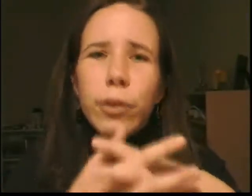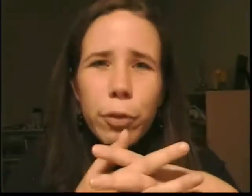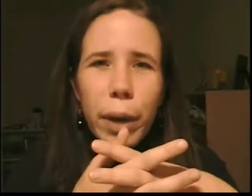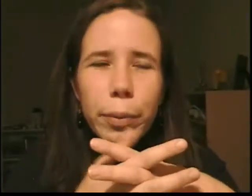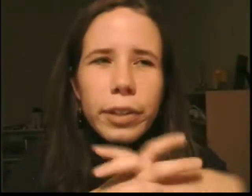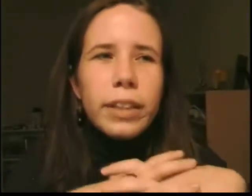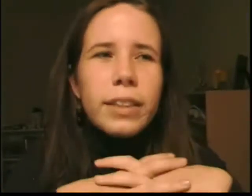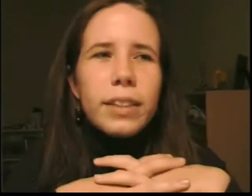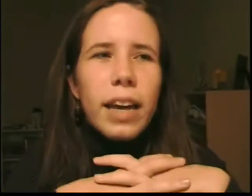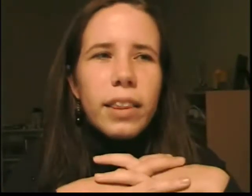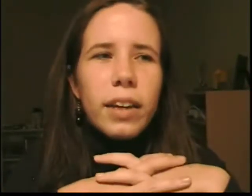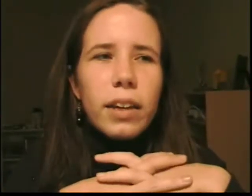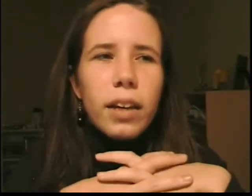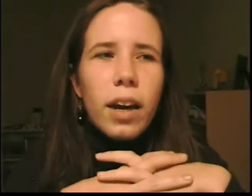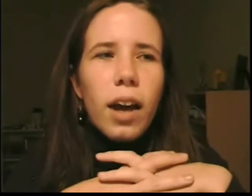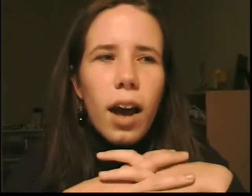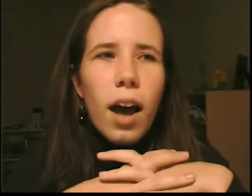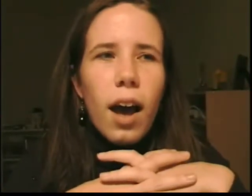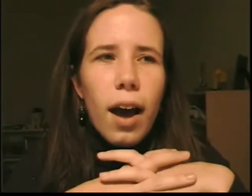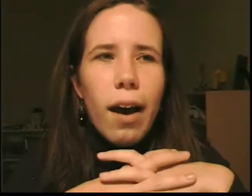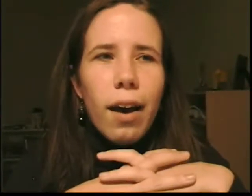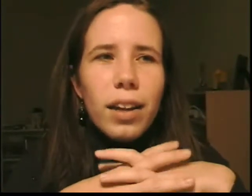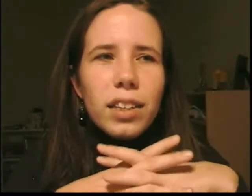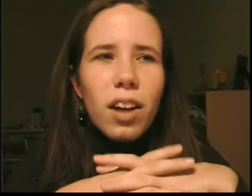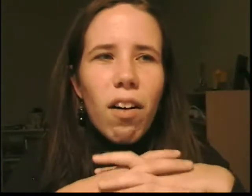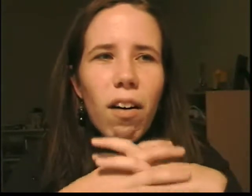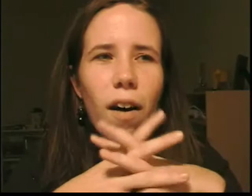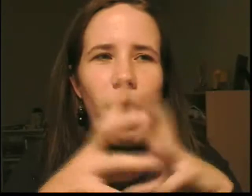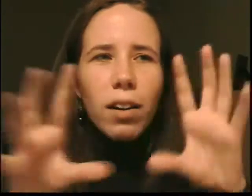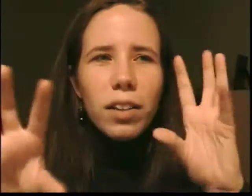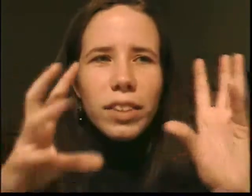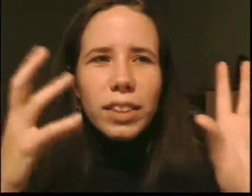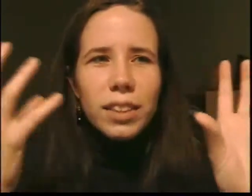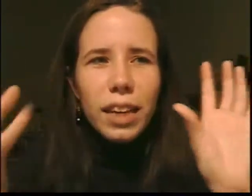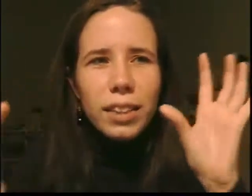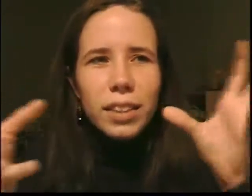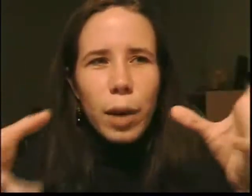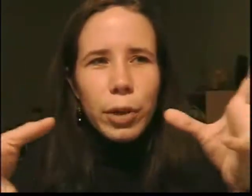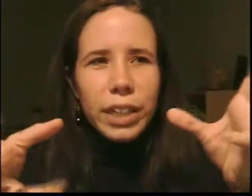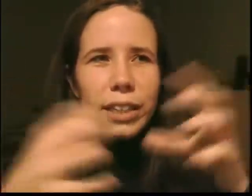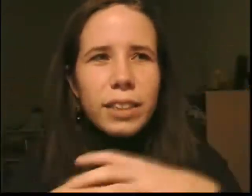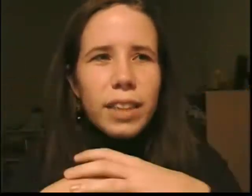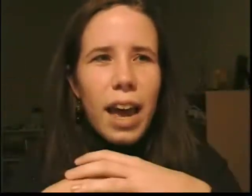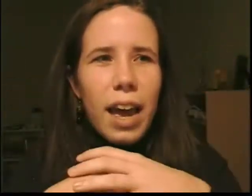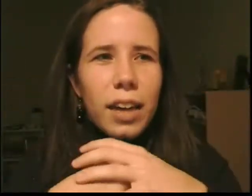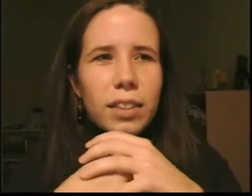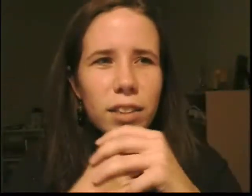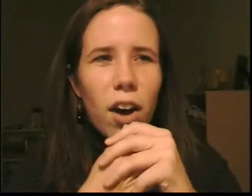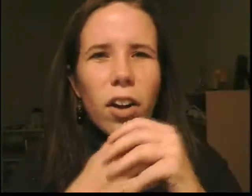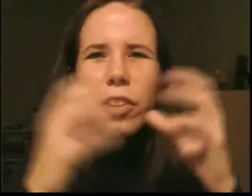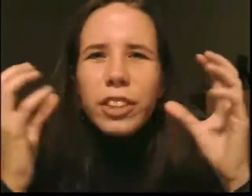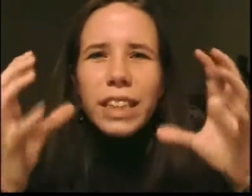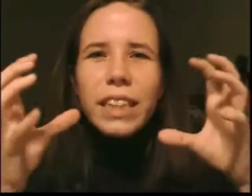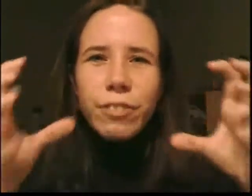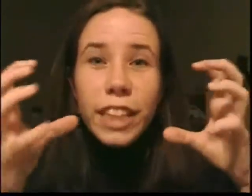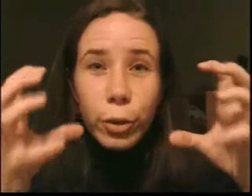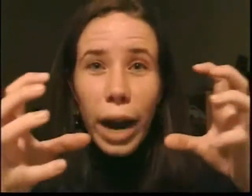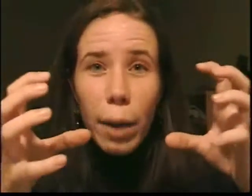agree with Paper Lilies. I think all of these, like, celebrities and all the TV crap